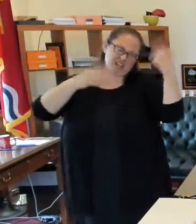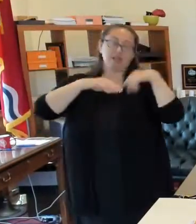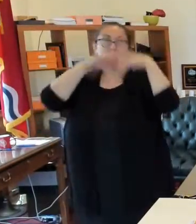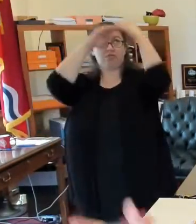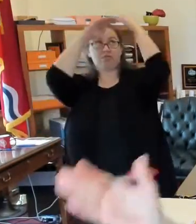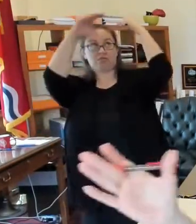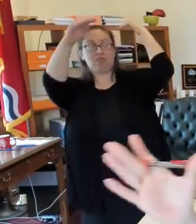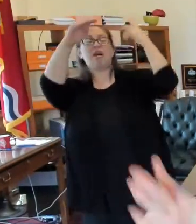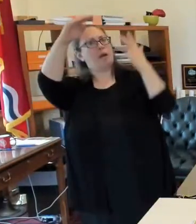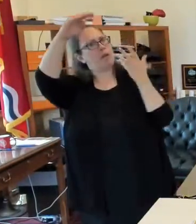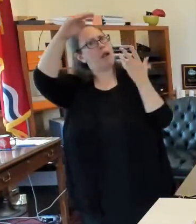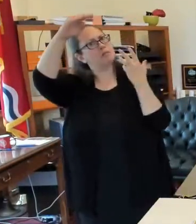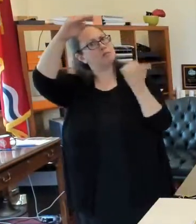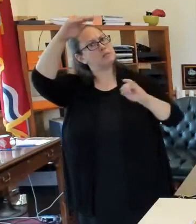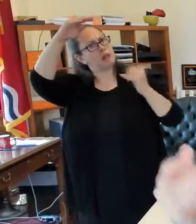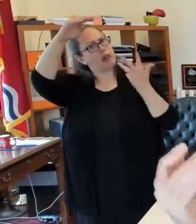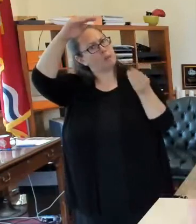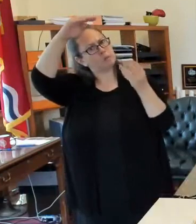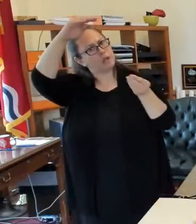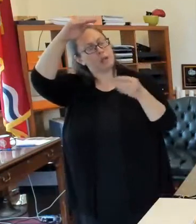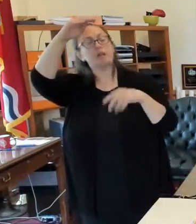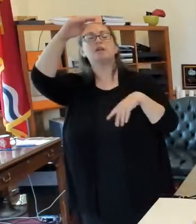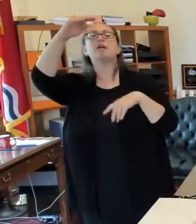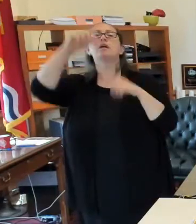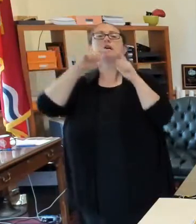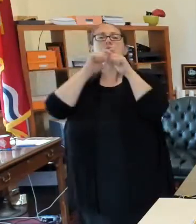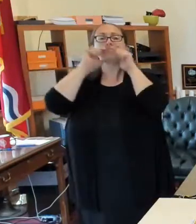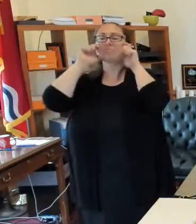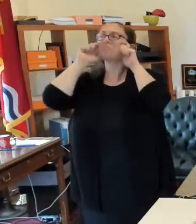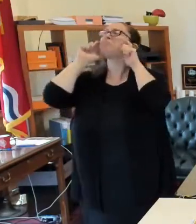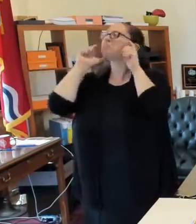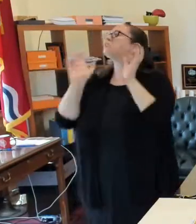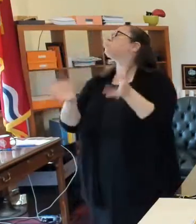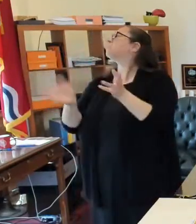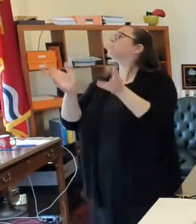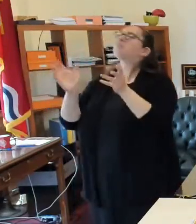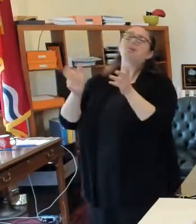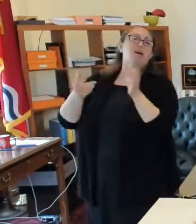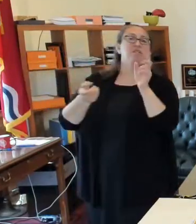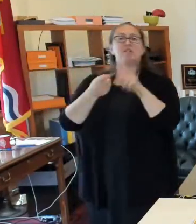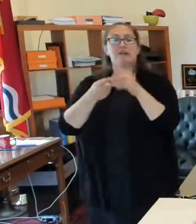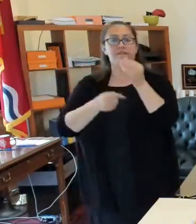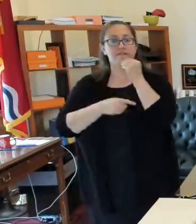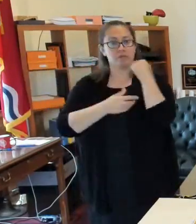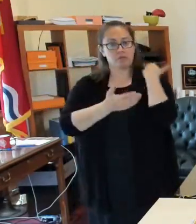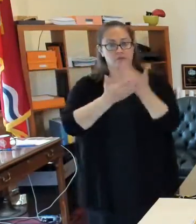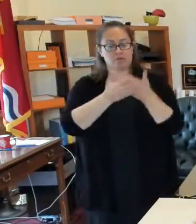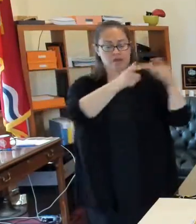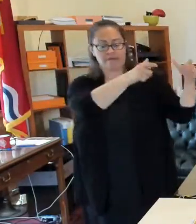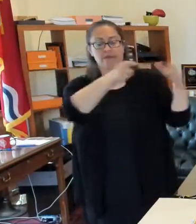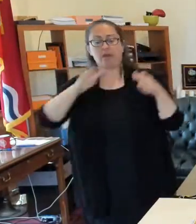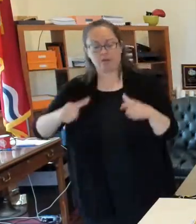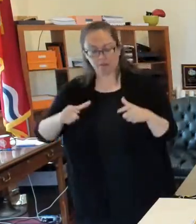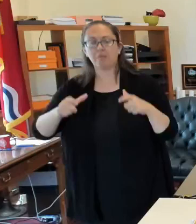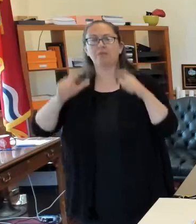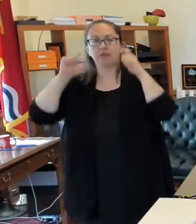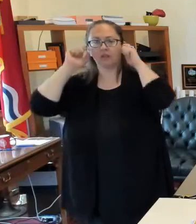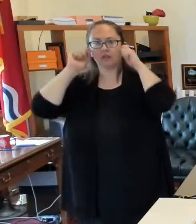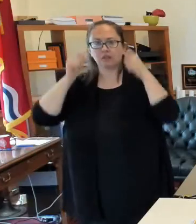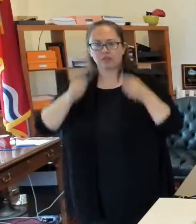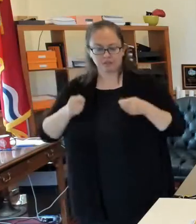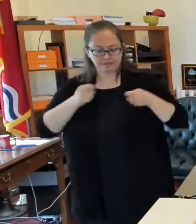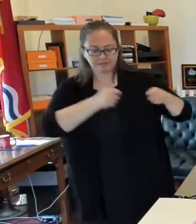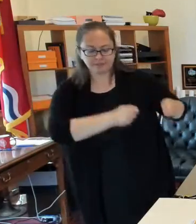And so everyone was wearing their masks until our food arrived, took our masks off, ate lunch. As we,